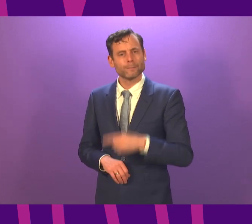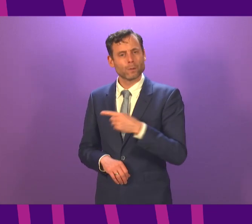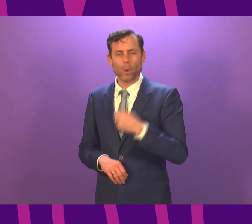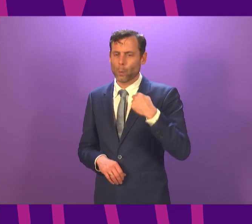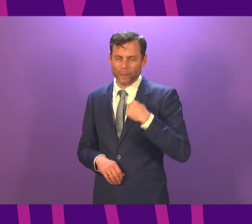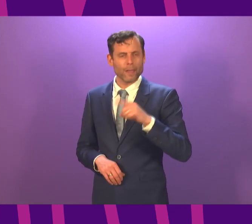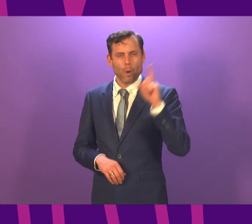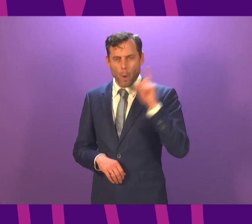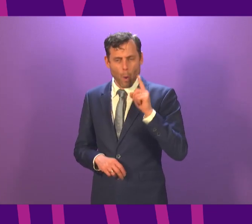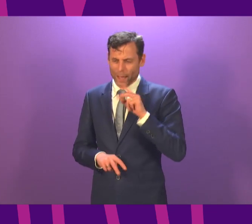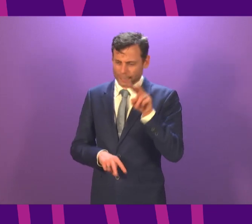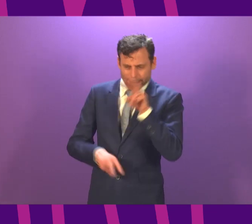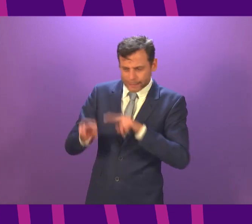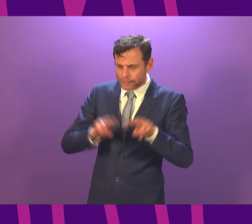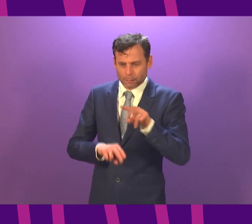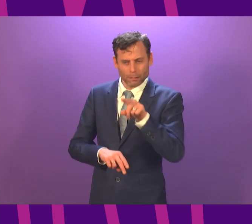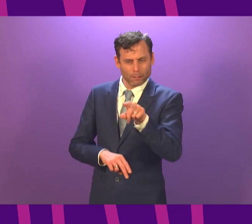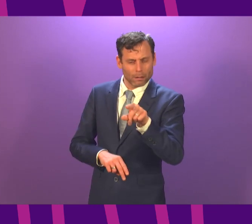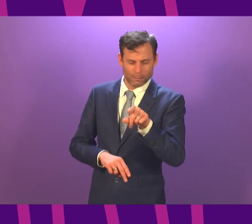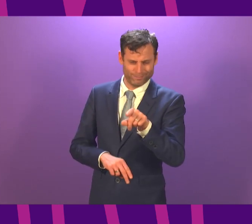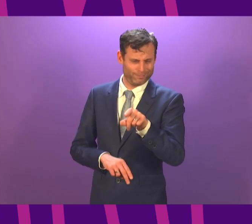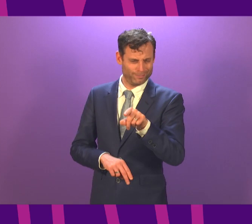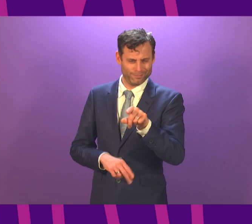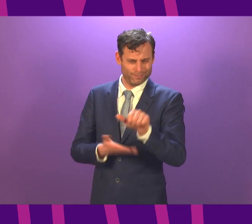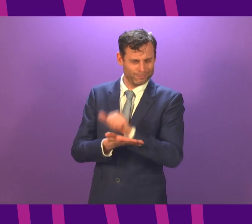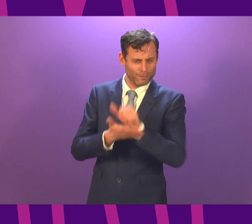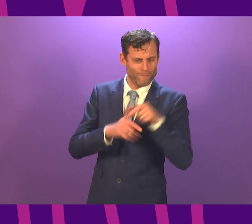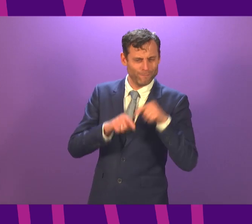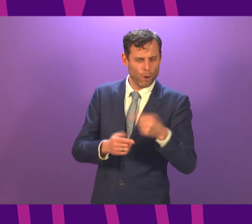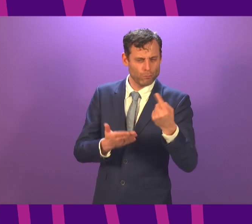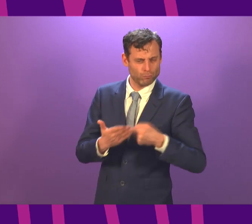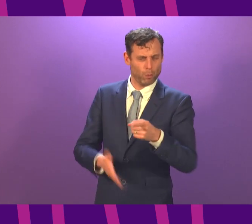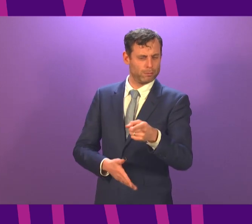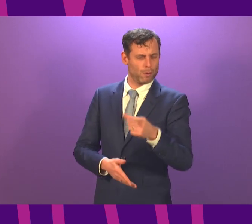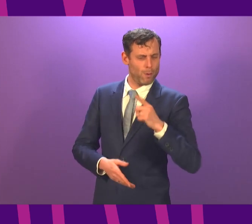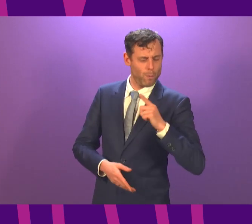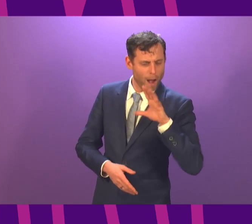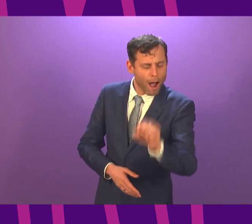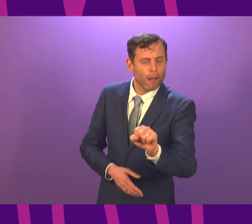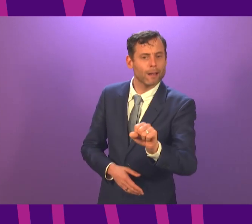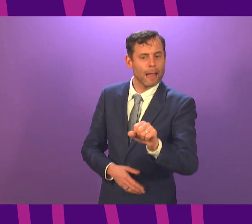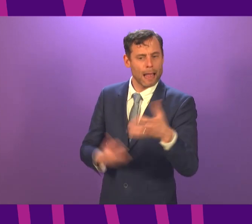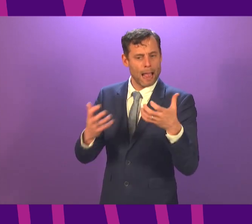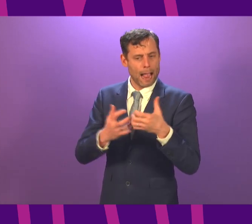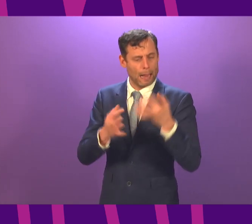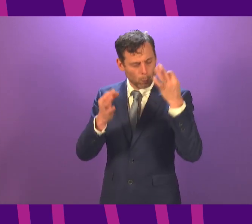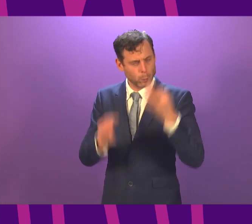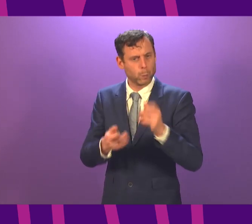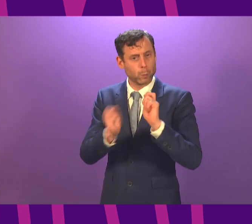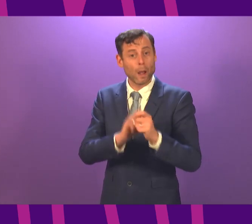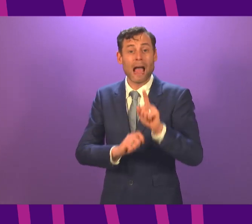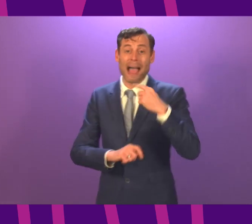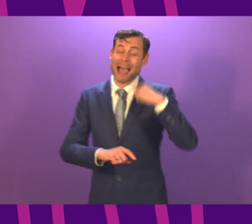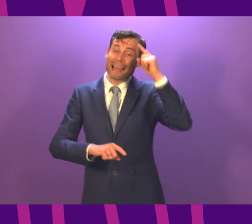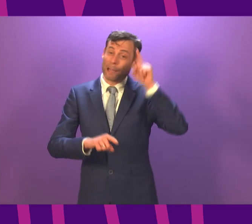close genuine loopholes. But we come to a fundamental point here and I think the vast majority of individuals and businesses have